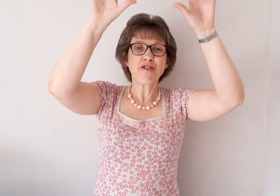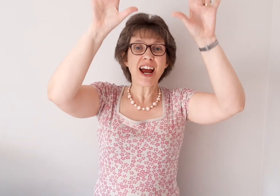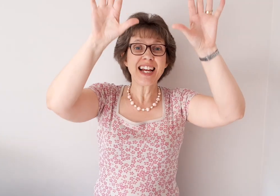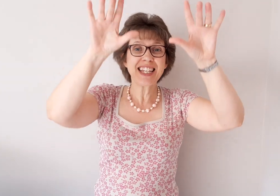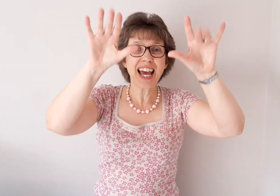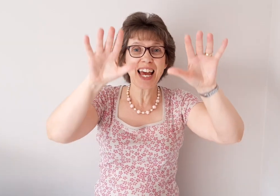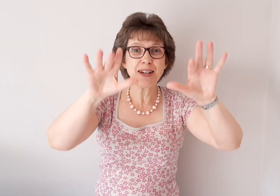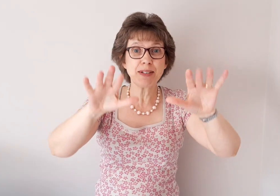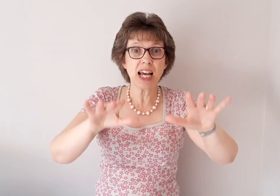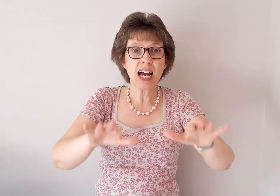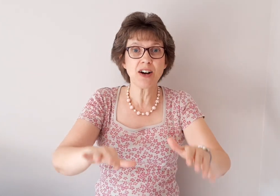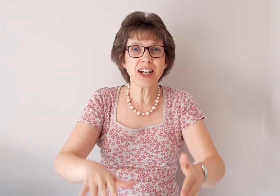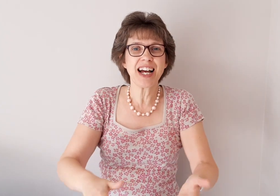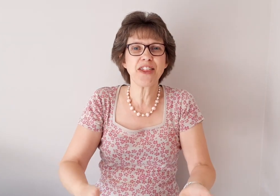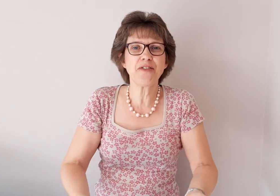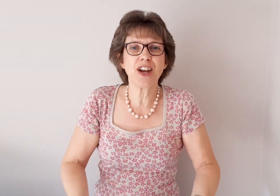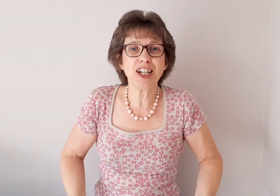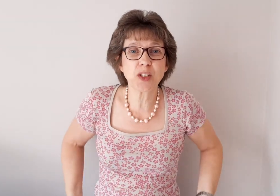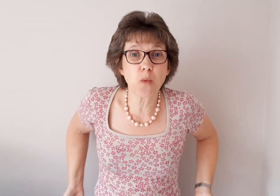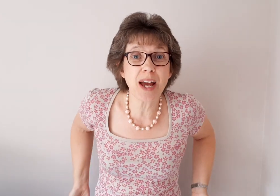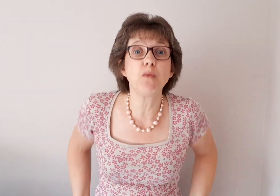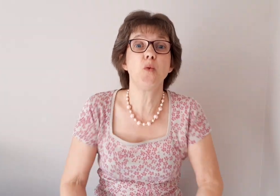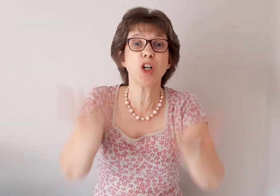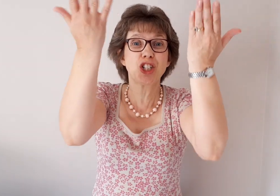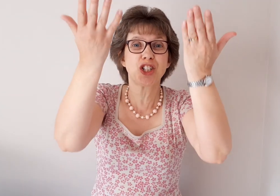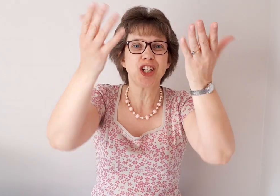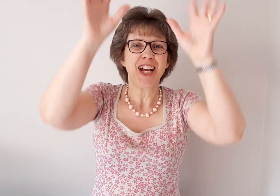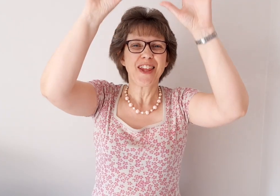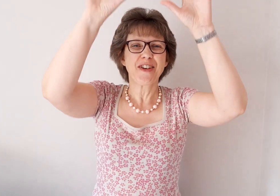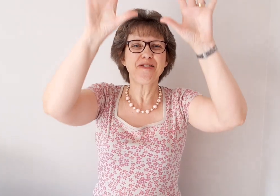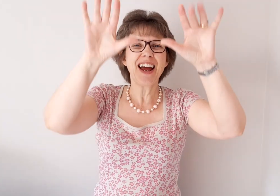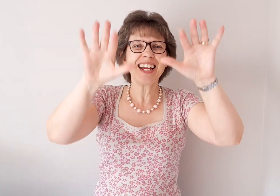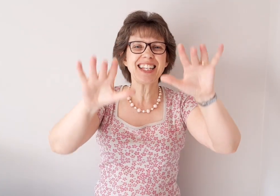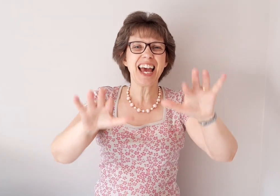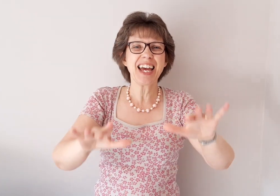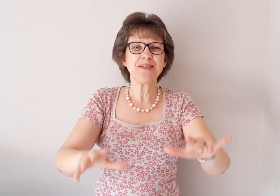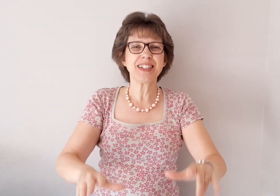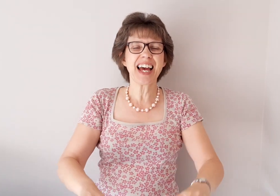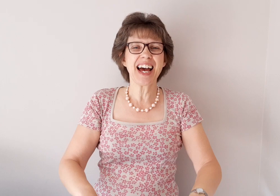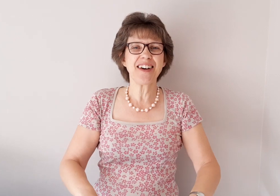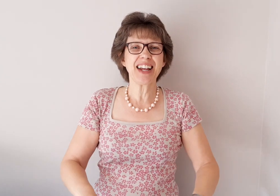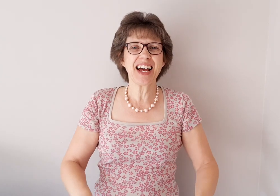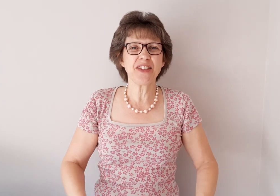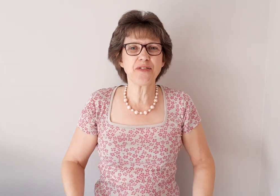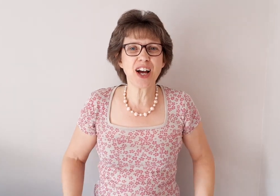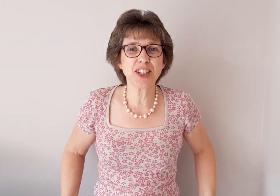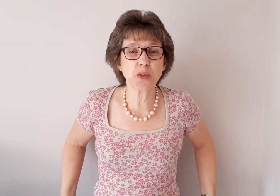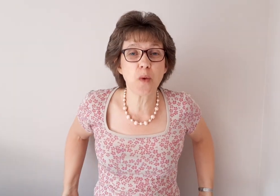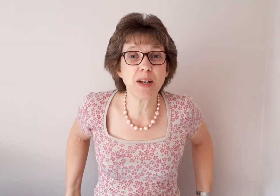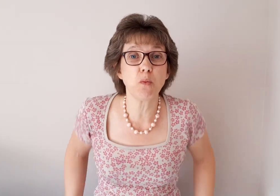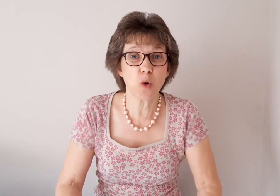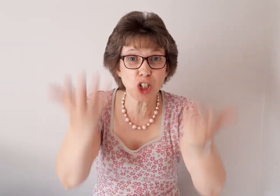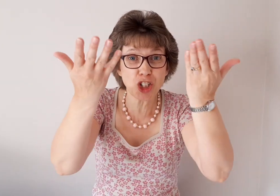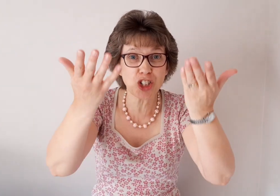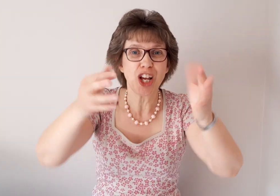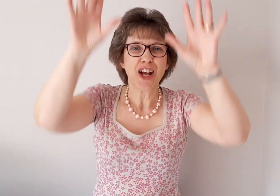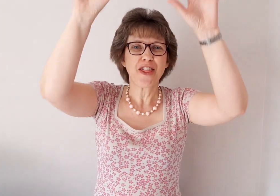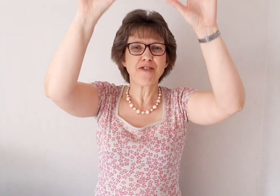rain came down and the floods went whoosh. The rain came down and the floods went whoosh. The